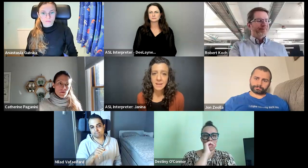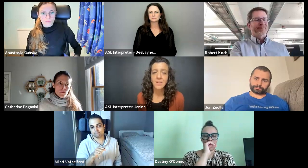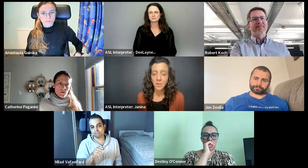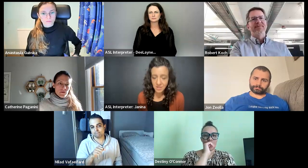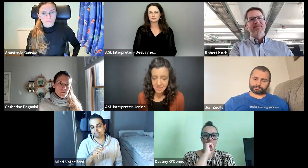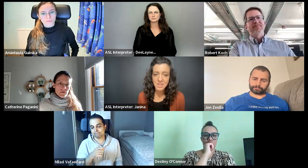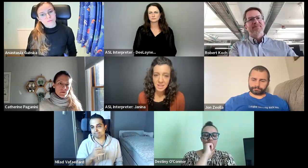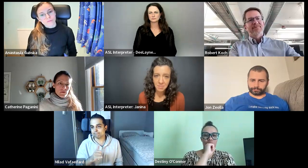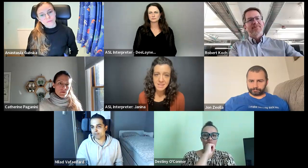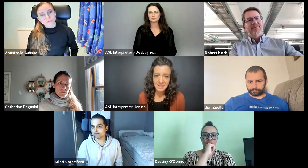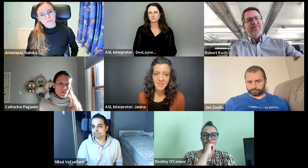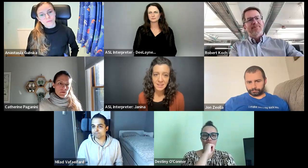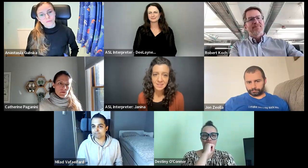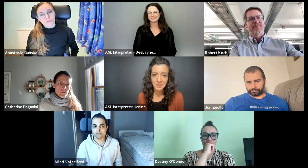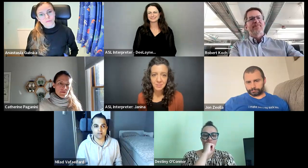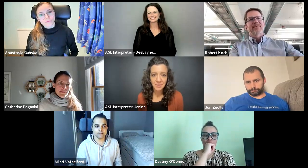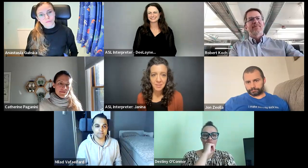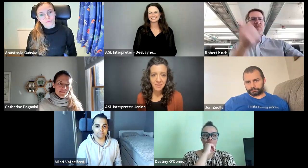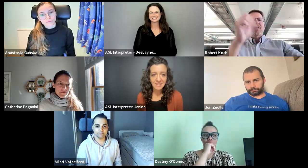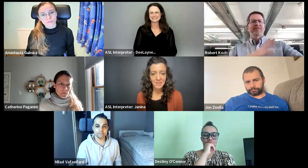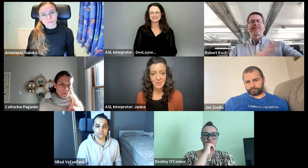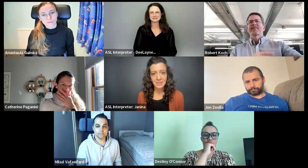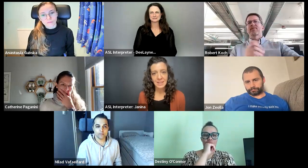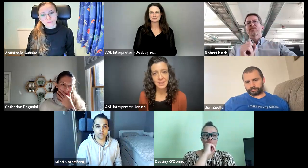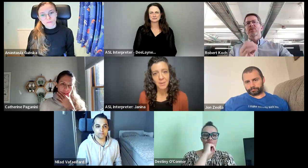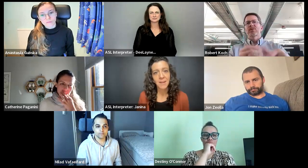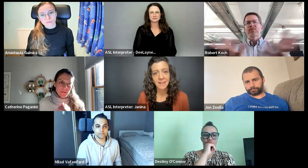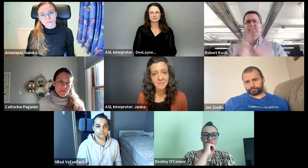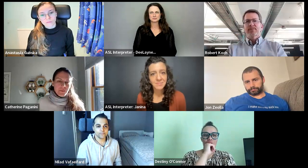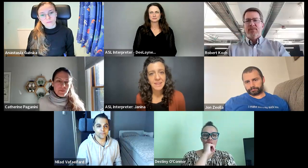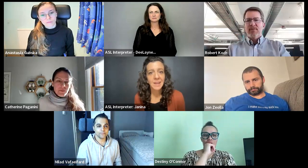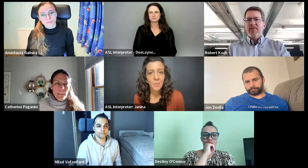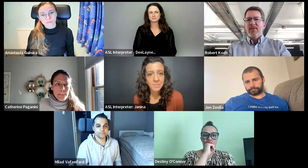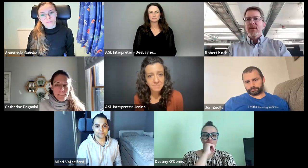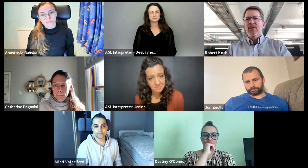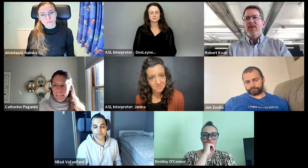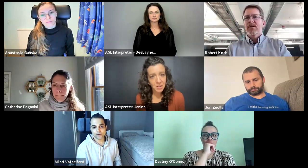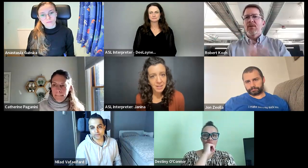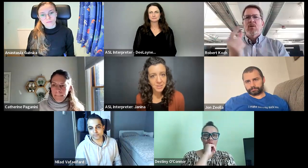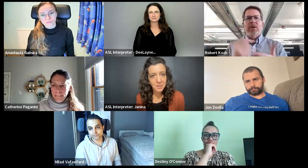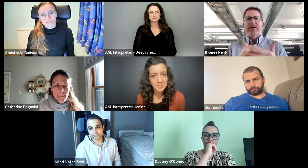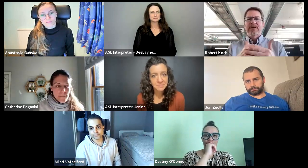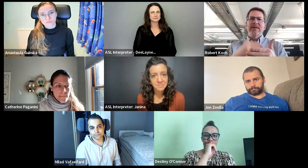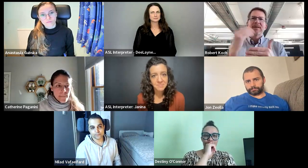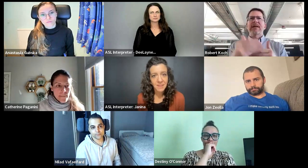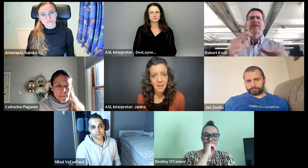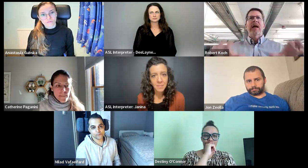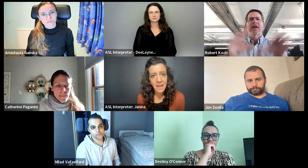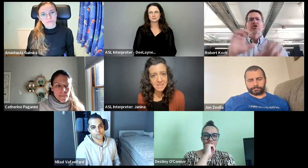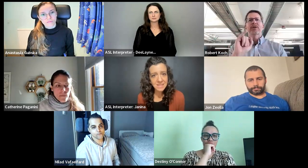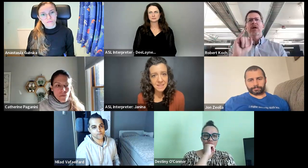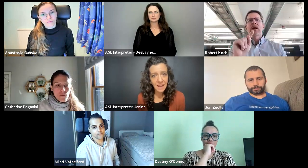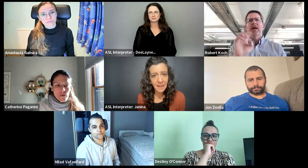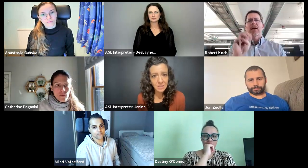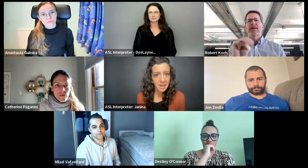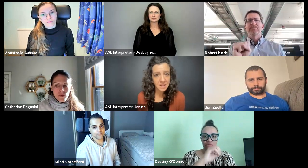Ukraine or Hungary is catching up. I see. Okay. So we'll have to wait for the technology to catch up. All right. Well, sorry to interrupt. Um,